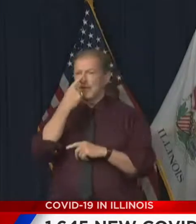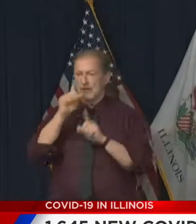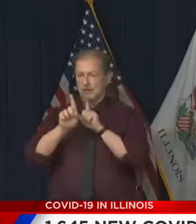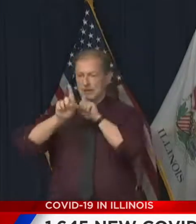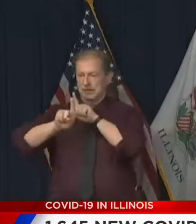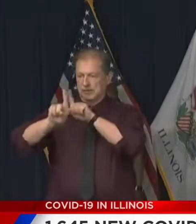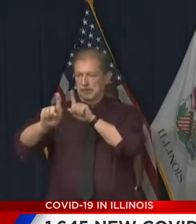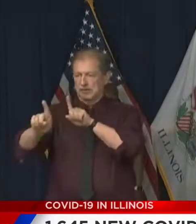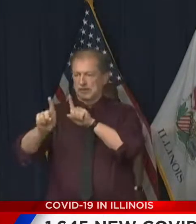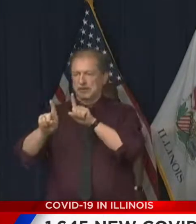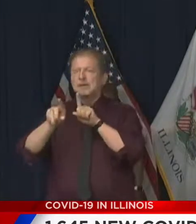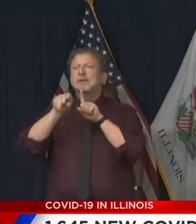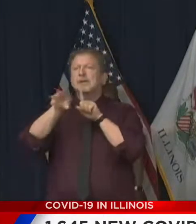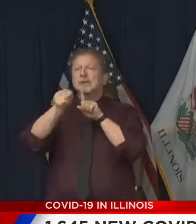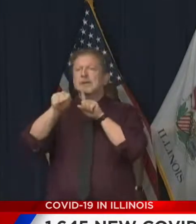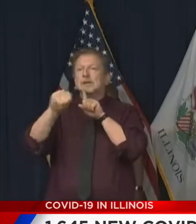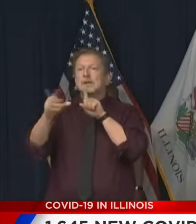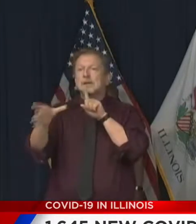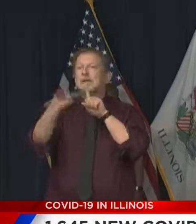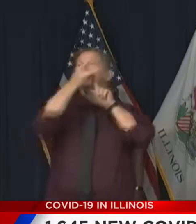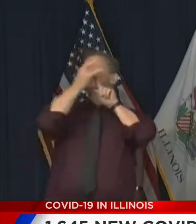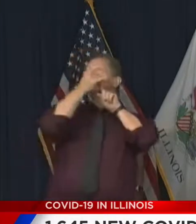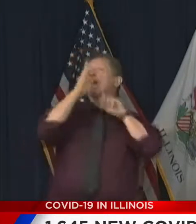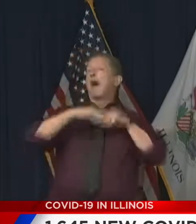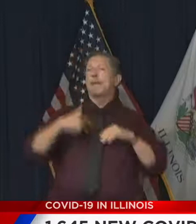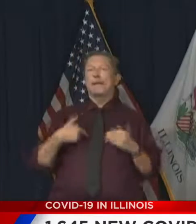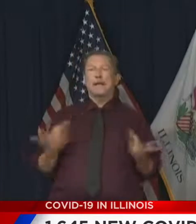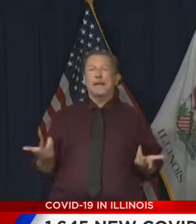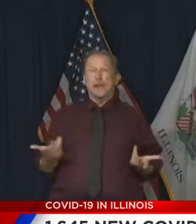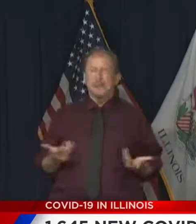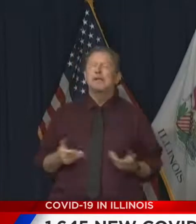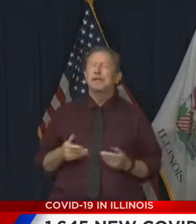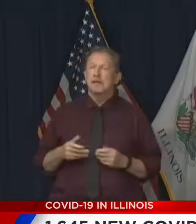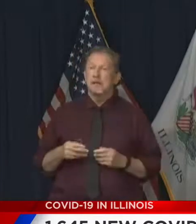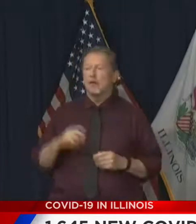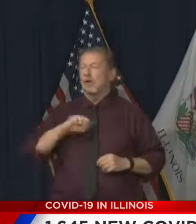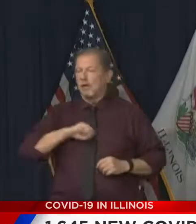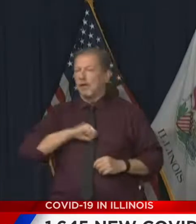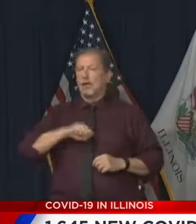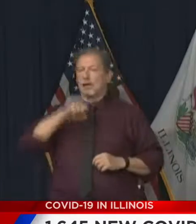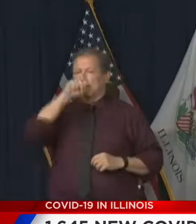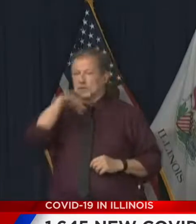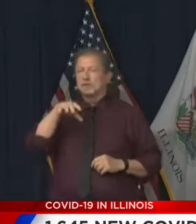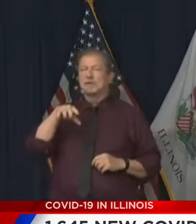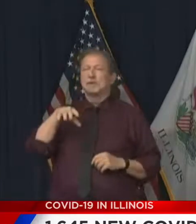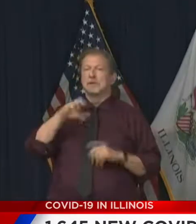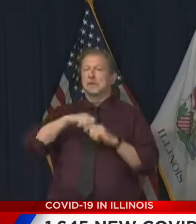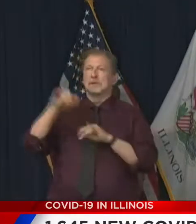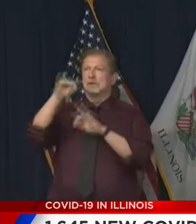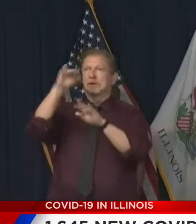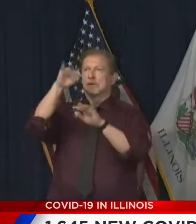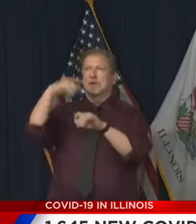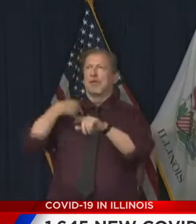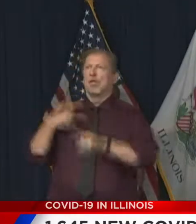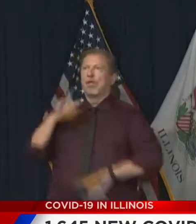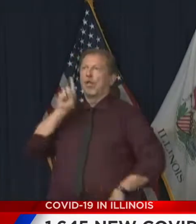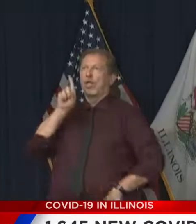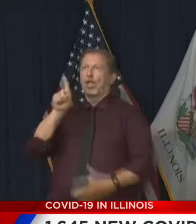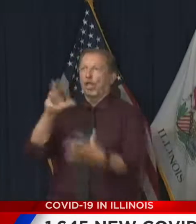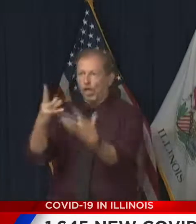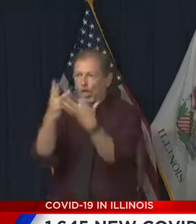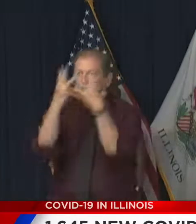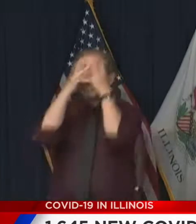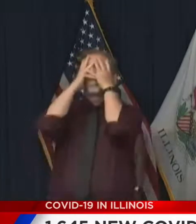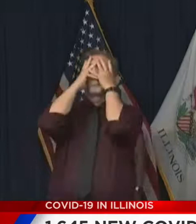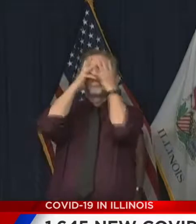you know, aspirating or they might be coughing or, you know, sneezing or whatever. Those particles remain in the air. And if you don't wear a